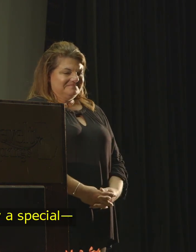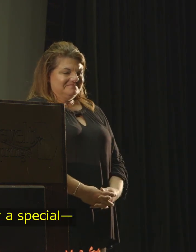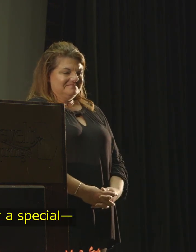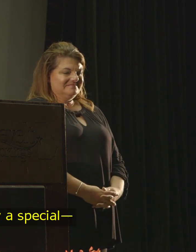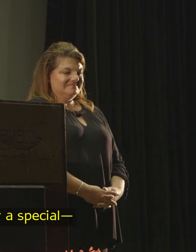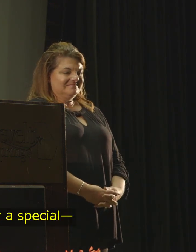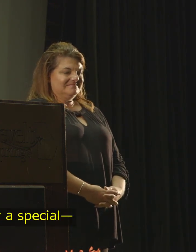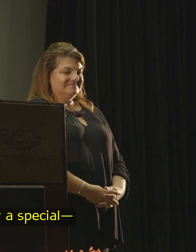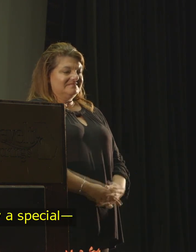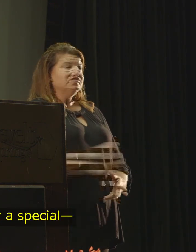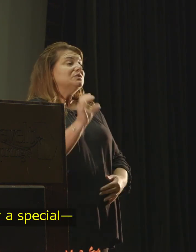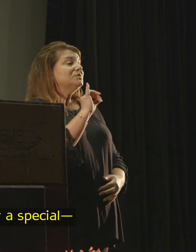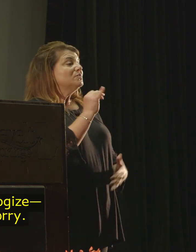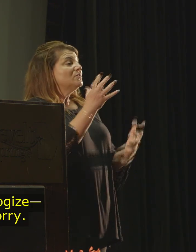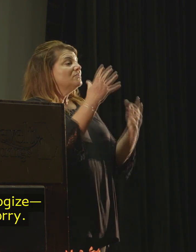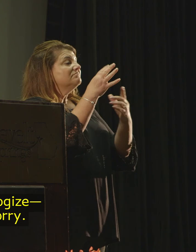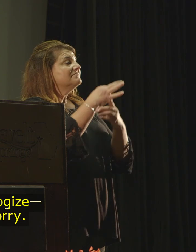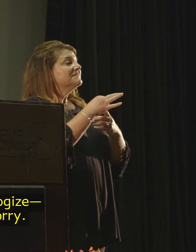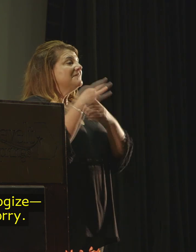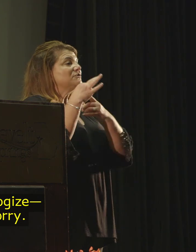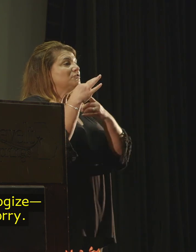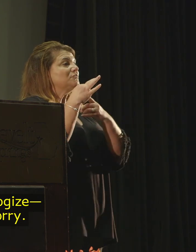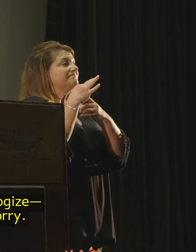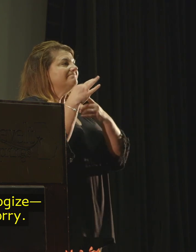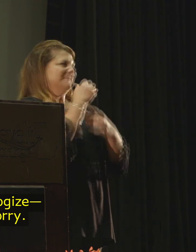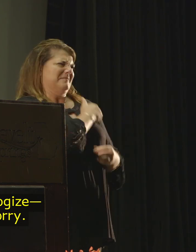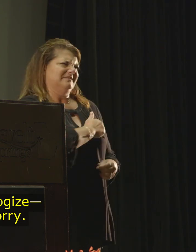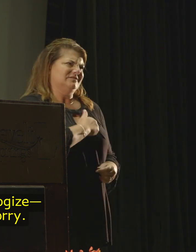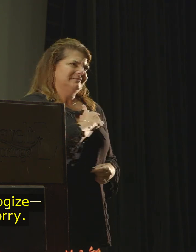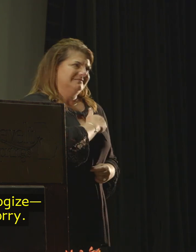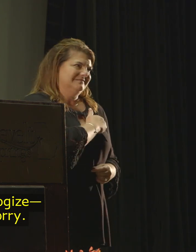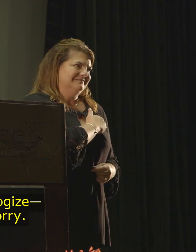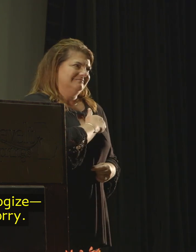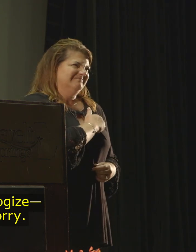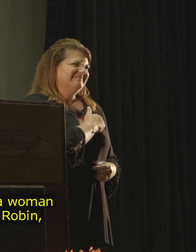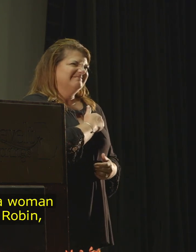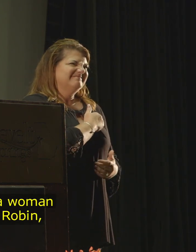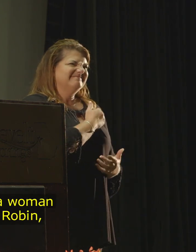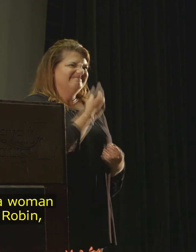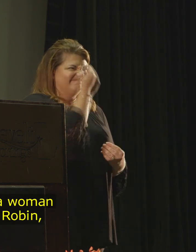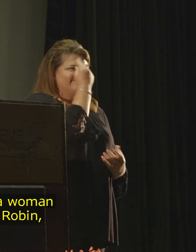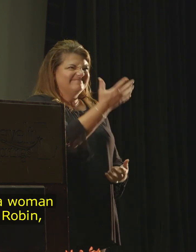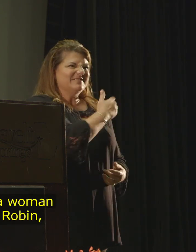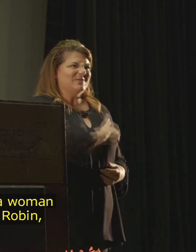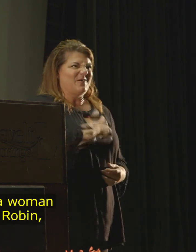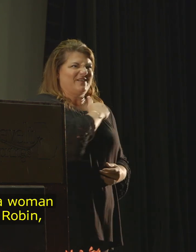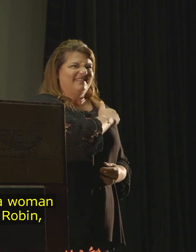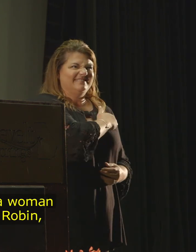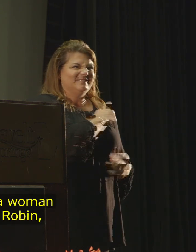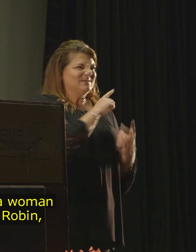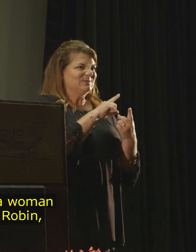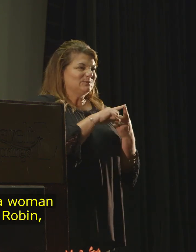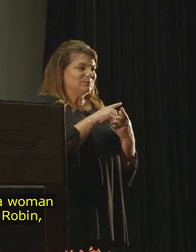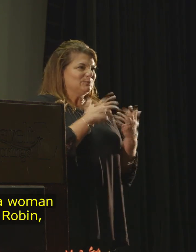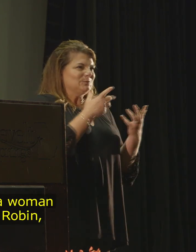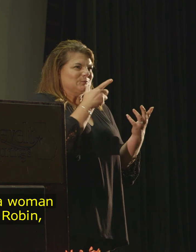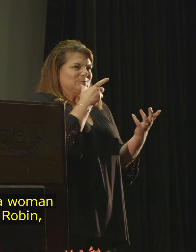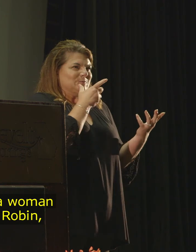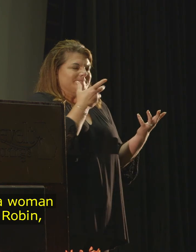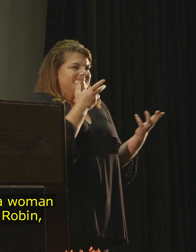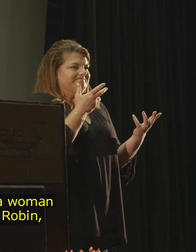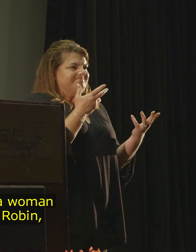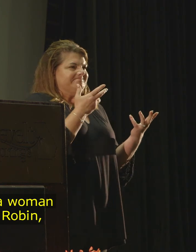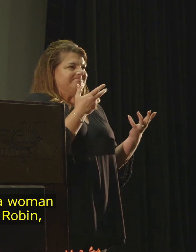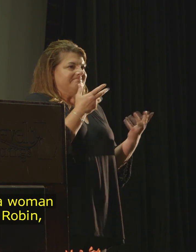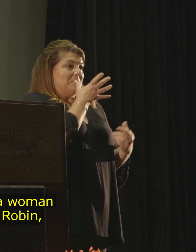I also want to say a special, I guess, apologize and say sorry. And that's to the